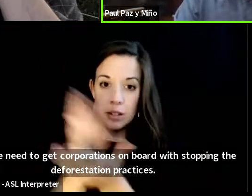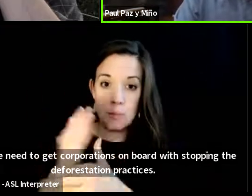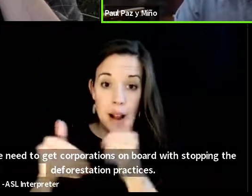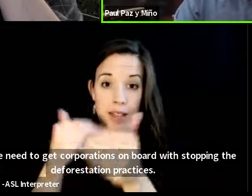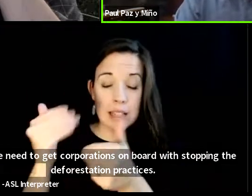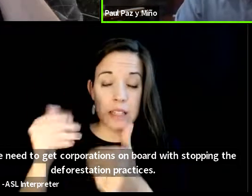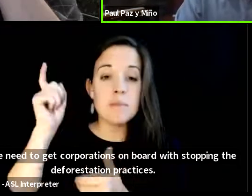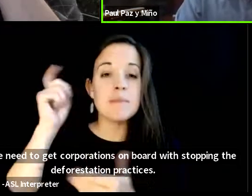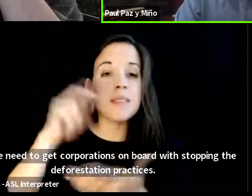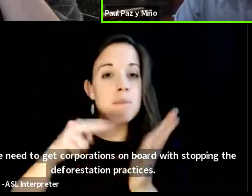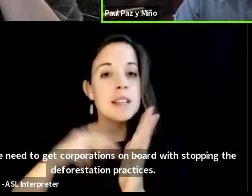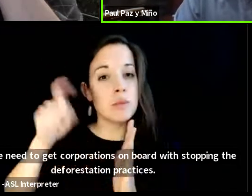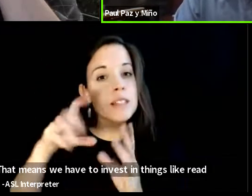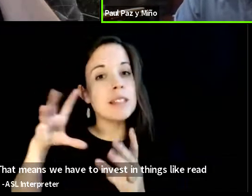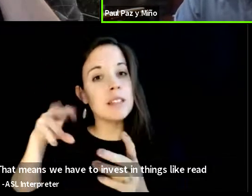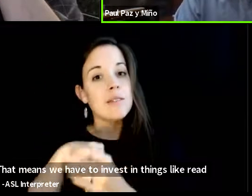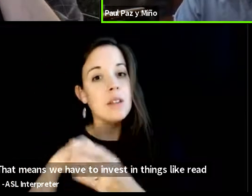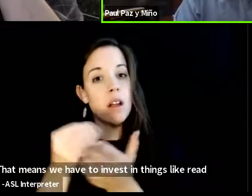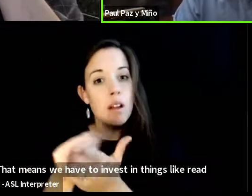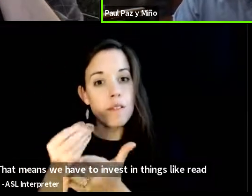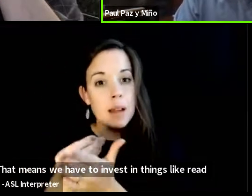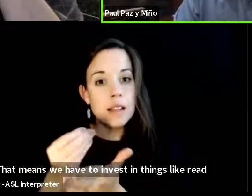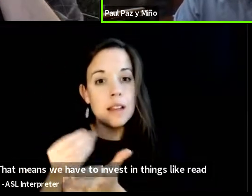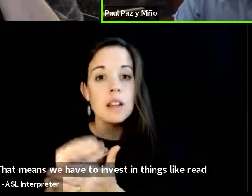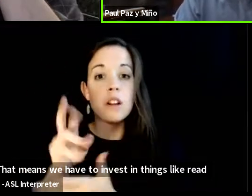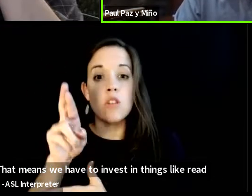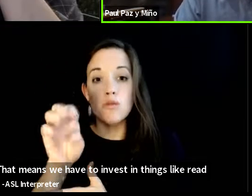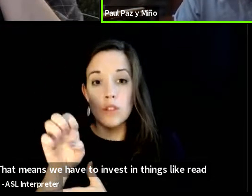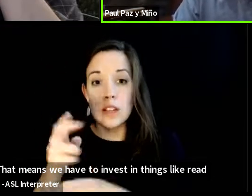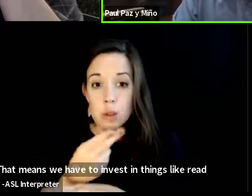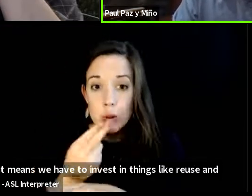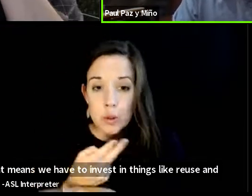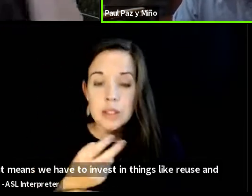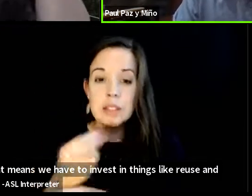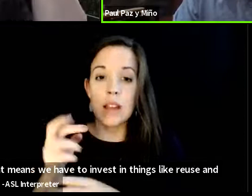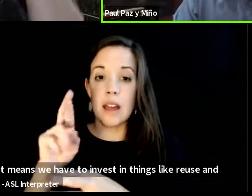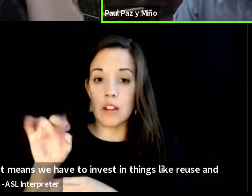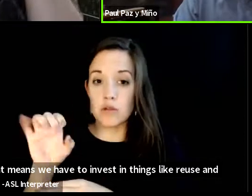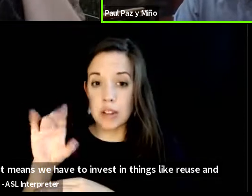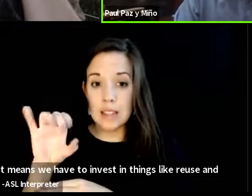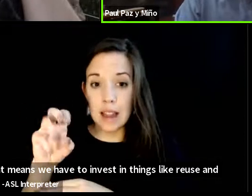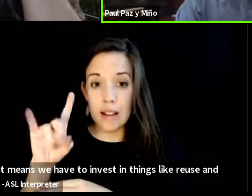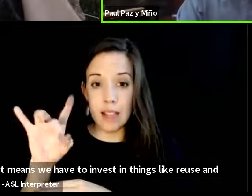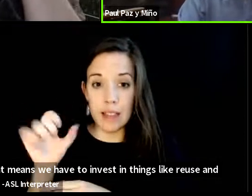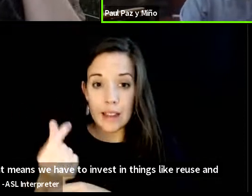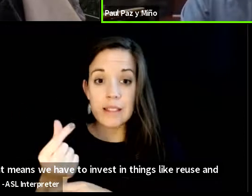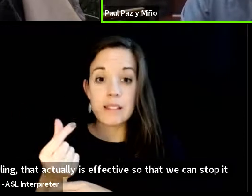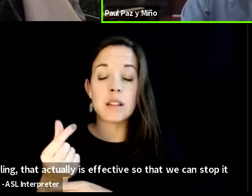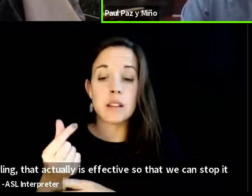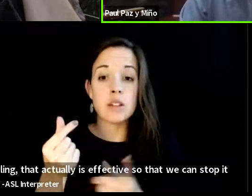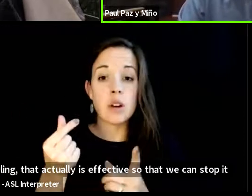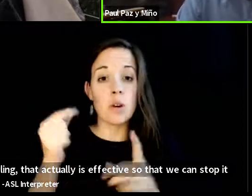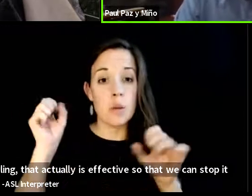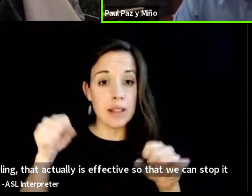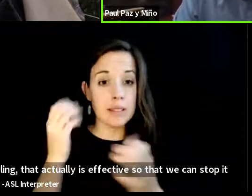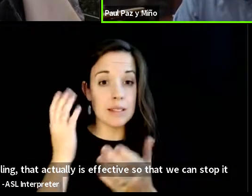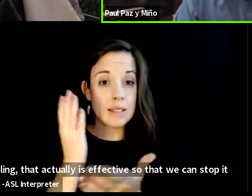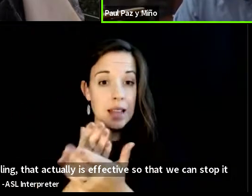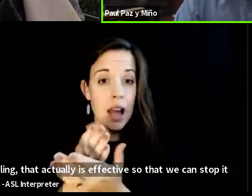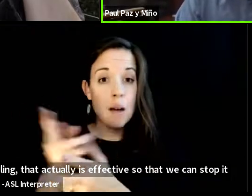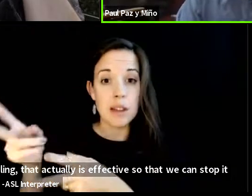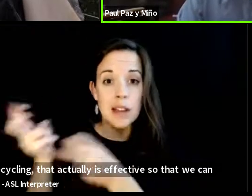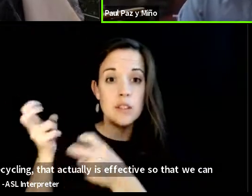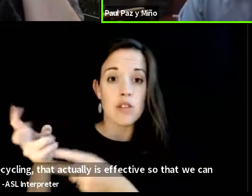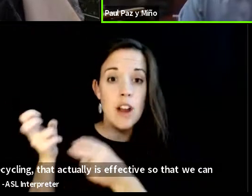to invest in things like reuse and recycling that actually is effective so that we can stop extracting more resources